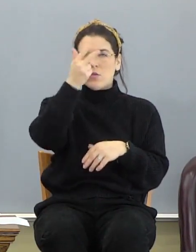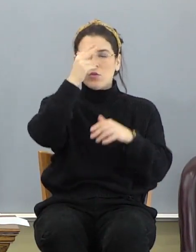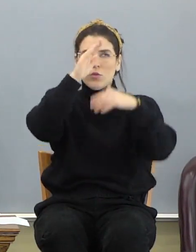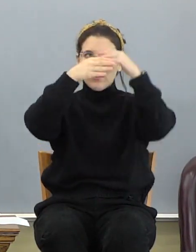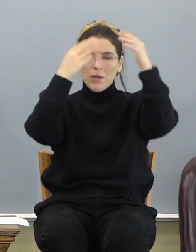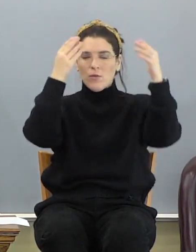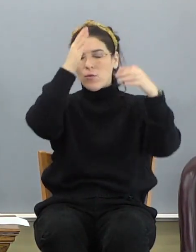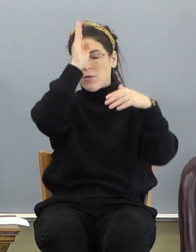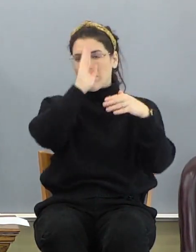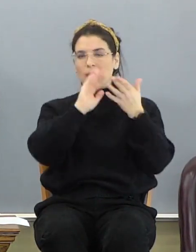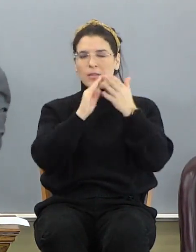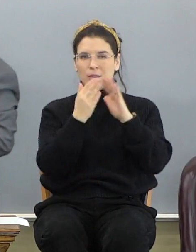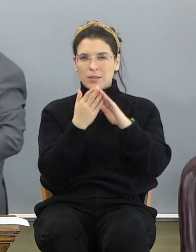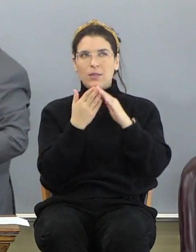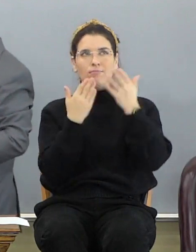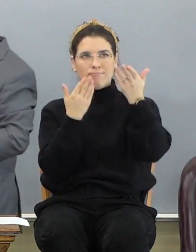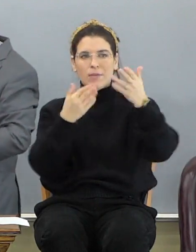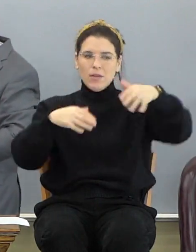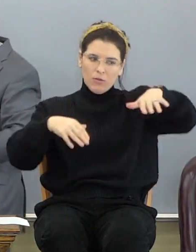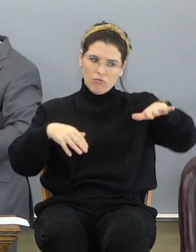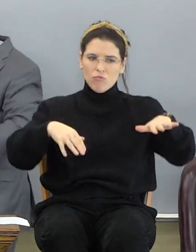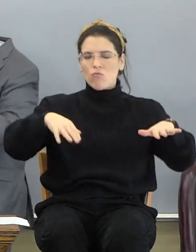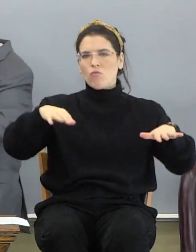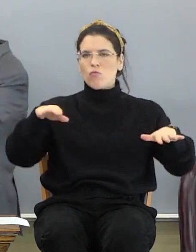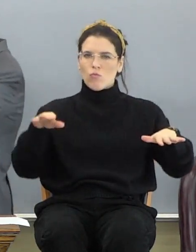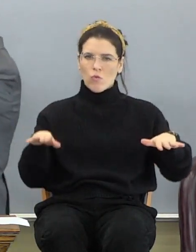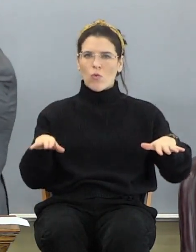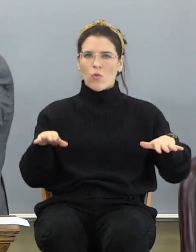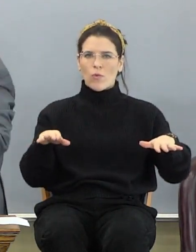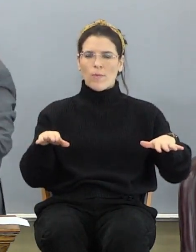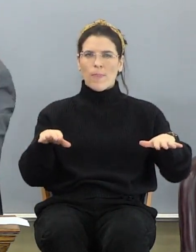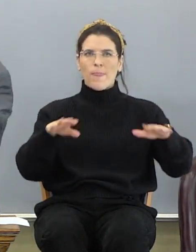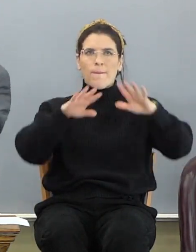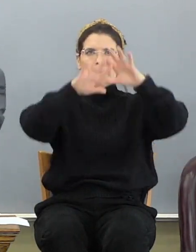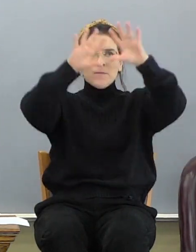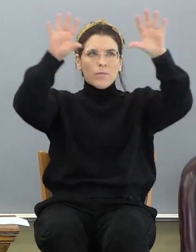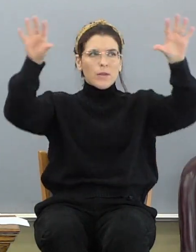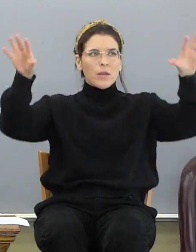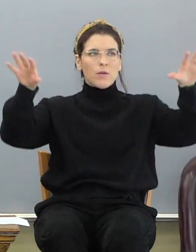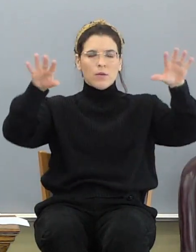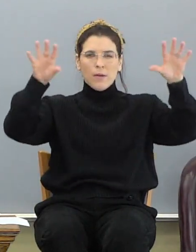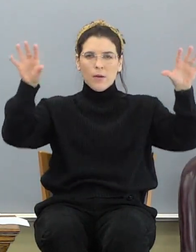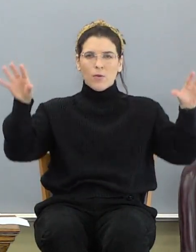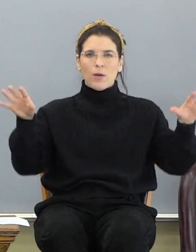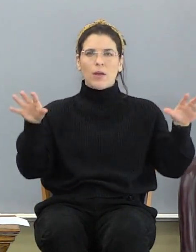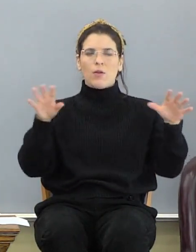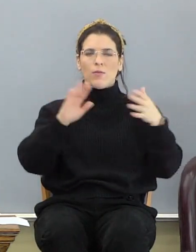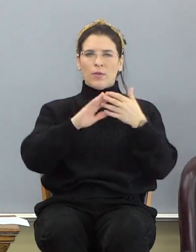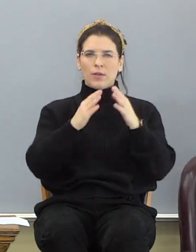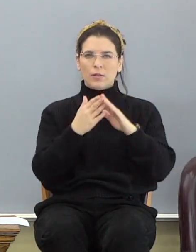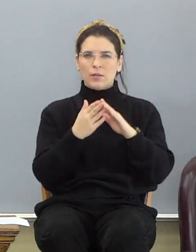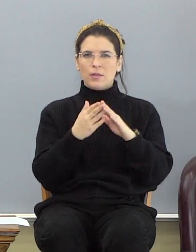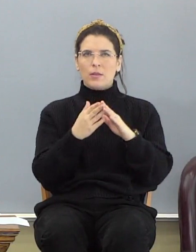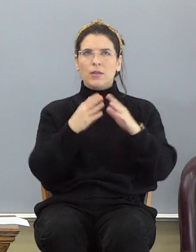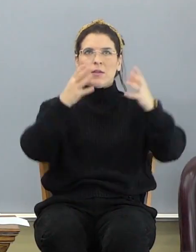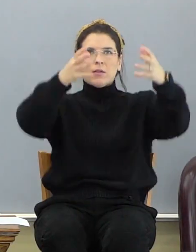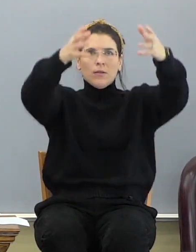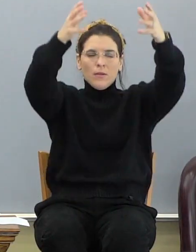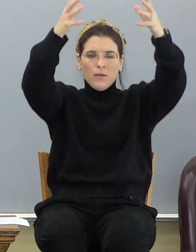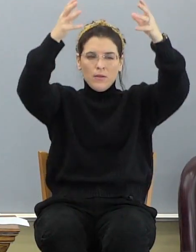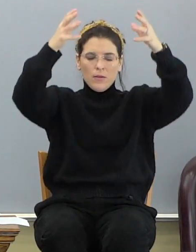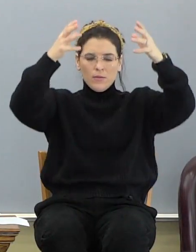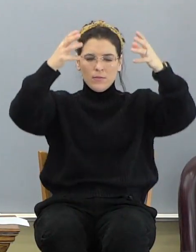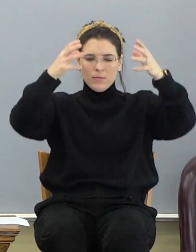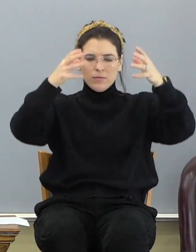heaven, there's God's city, got the throne in it. And if there's a territory around that city, the city comes out of